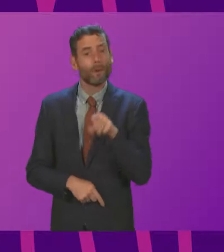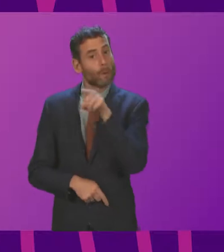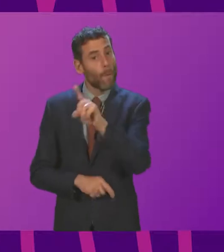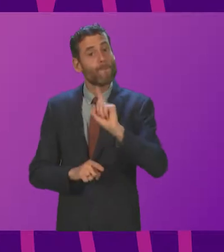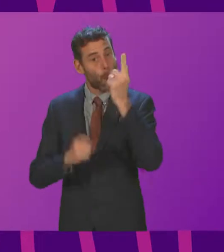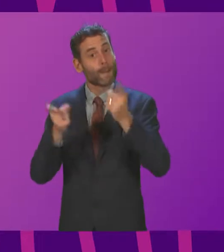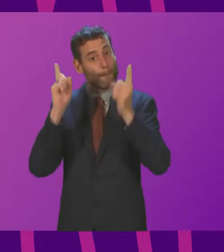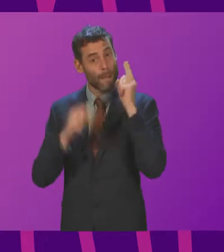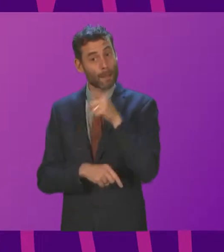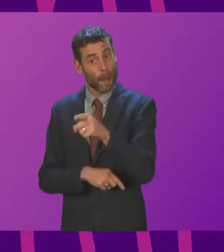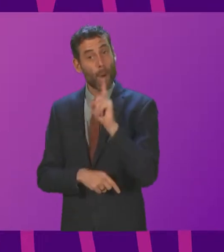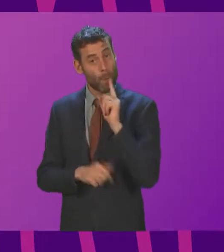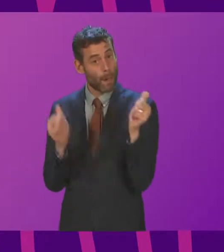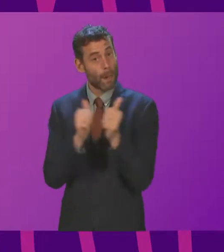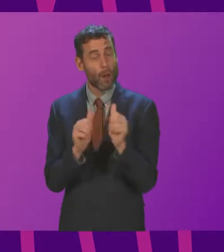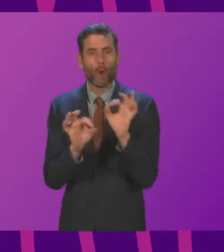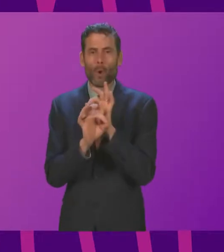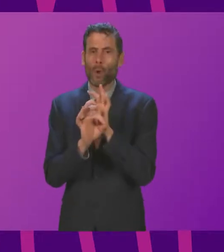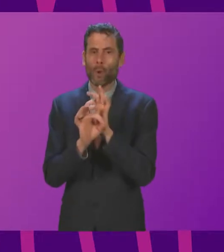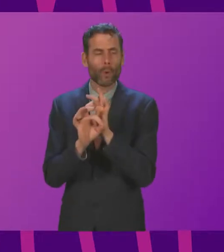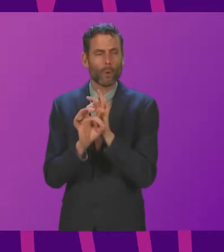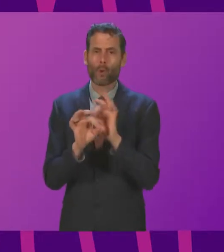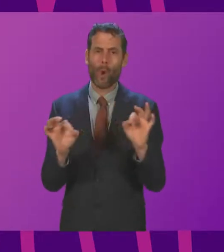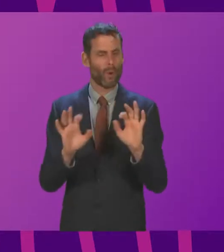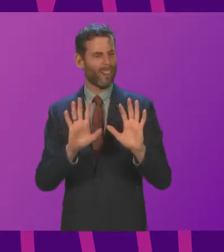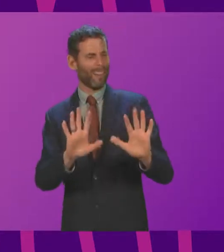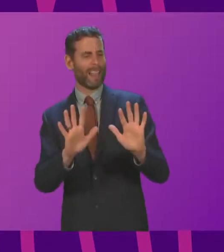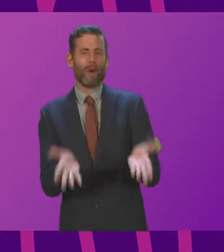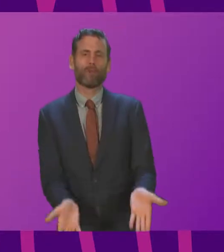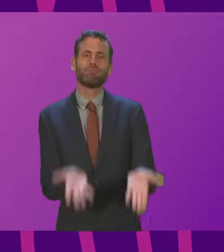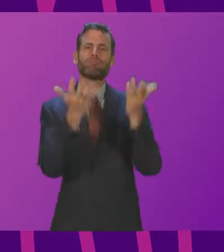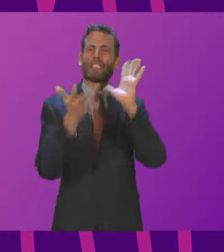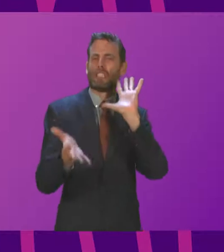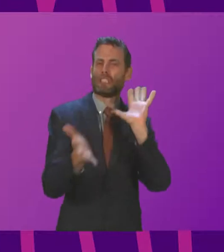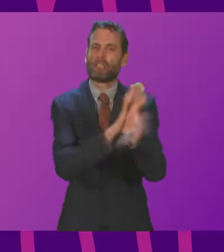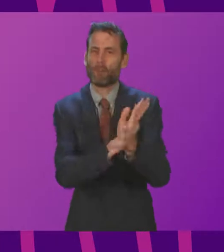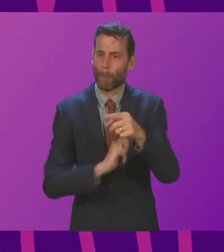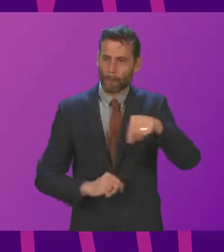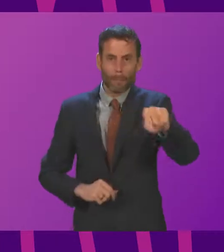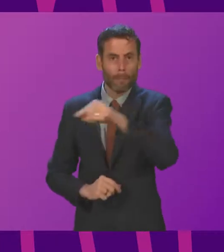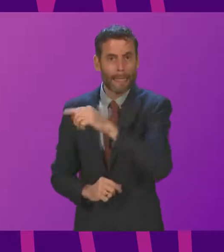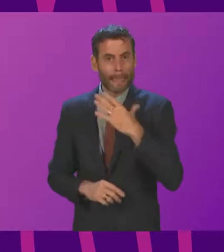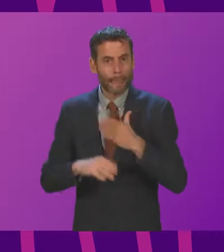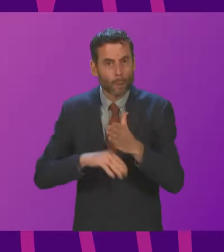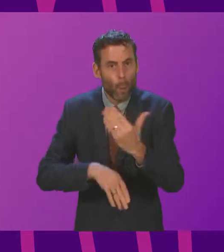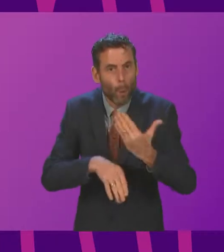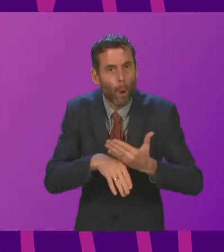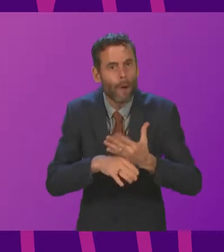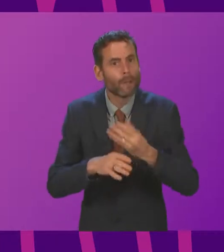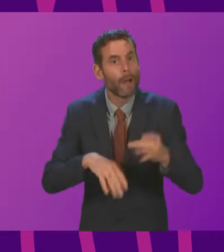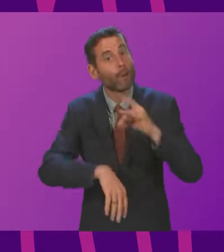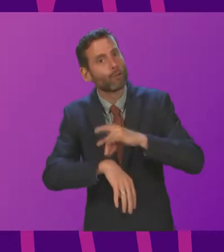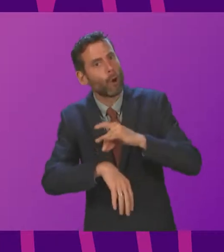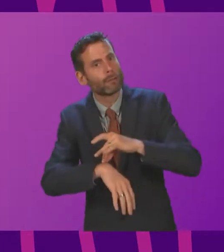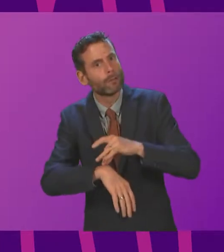be a zero-tolerance approach to protests that disrupt people going to their work, including doctors and nurses and